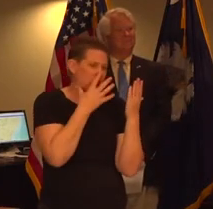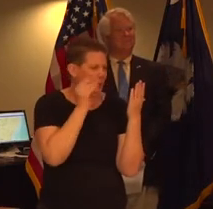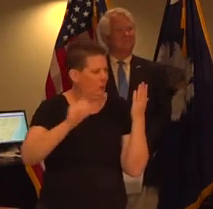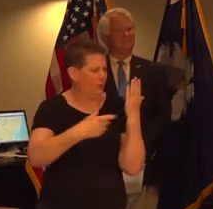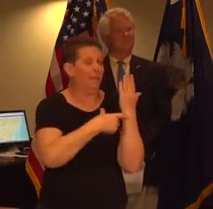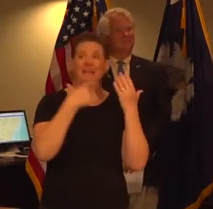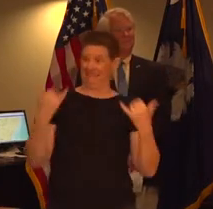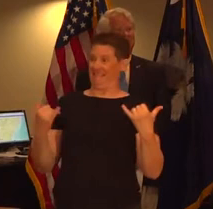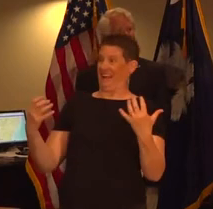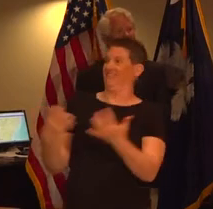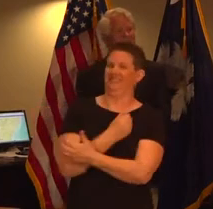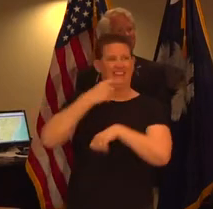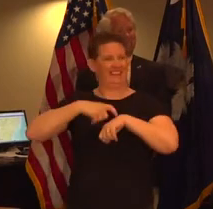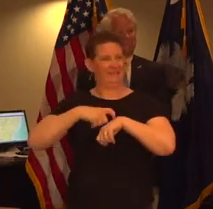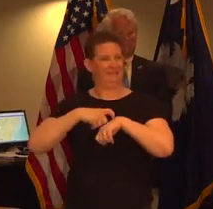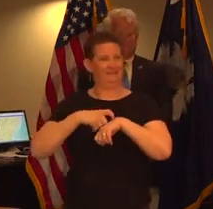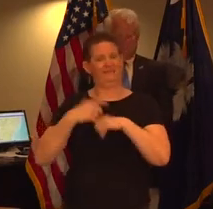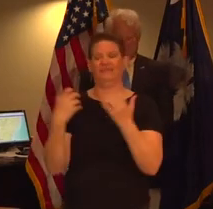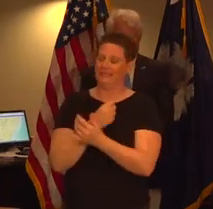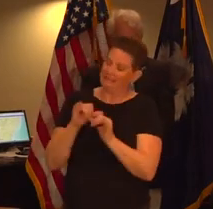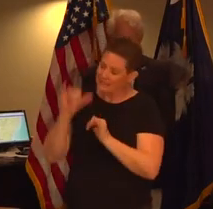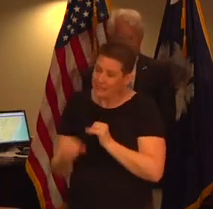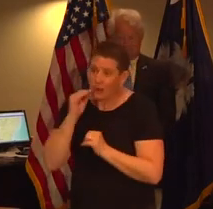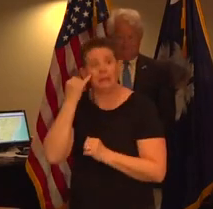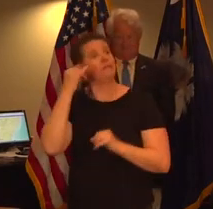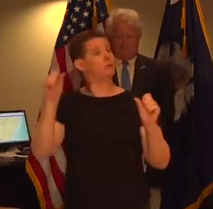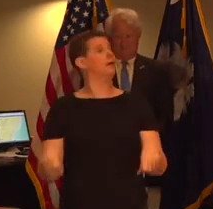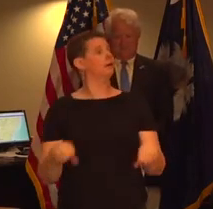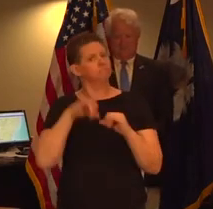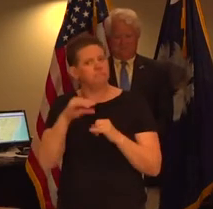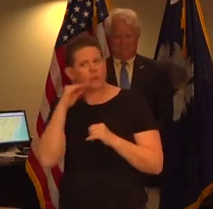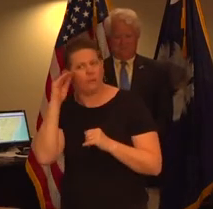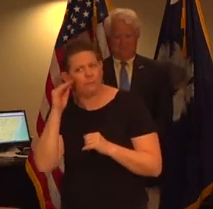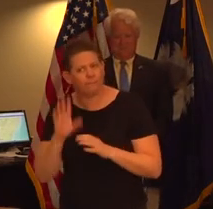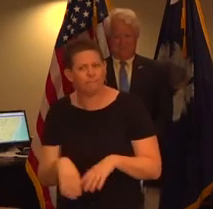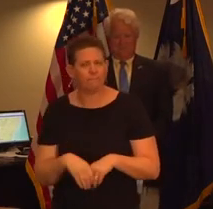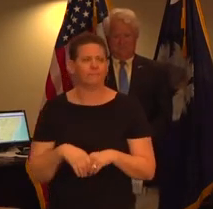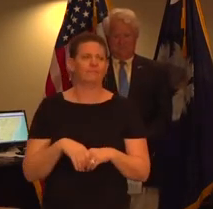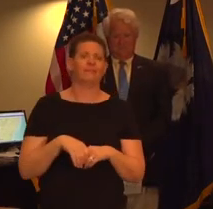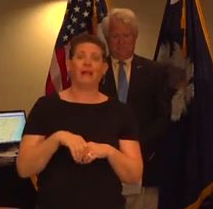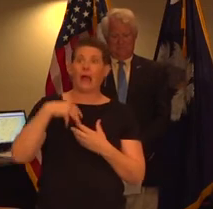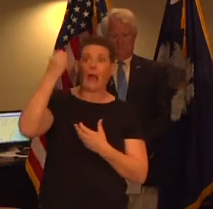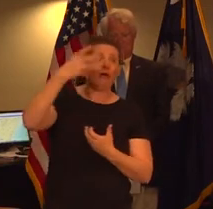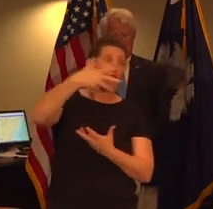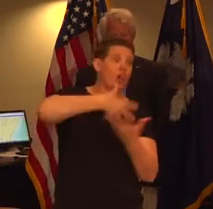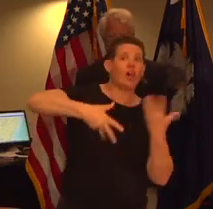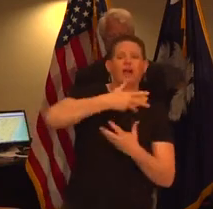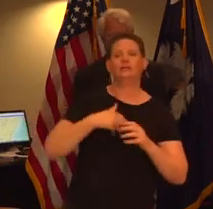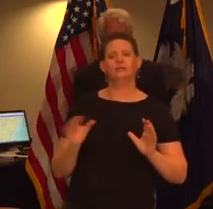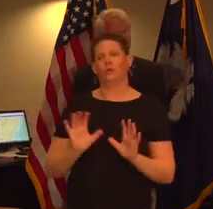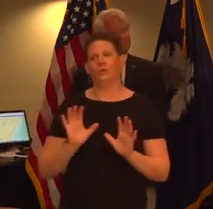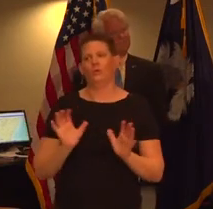time has arrived this is a good time to stay home if you can don't be in a public place because you may be